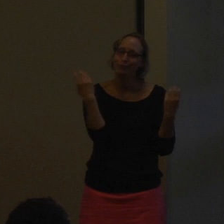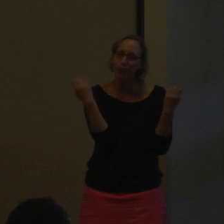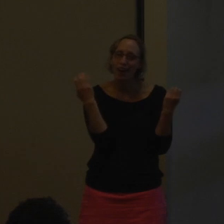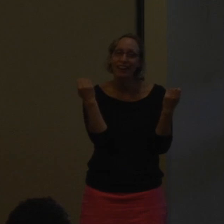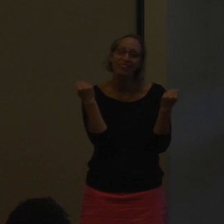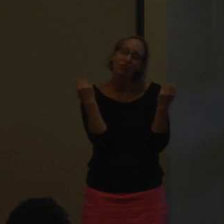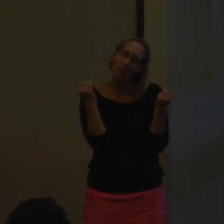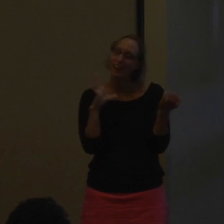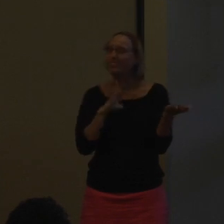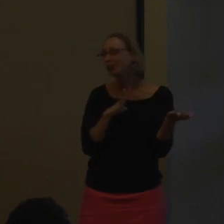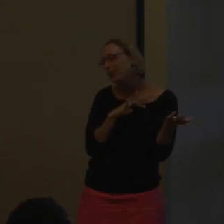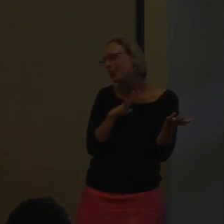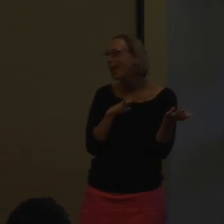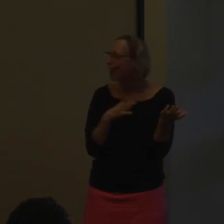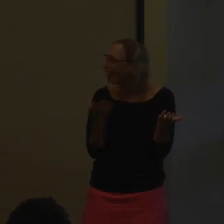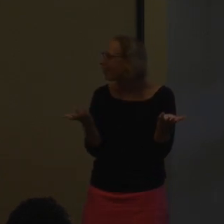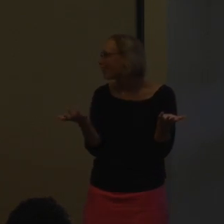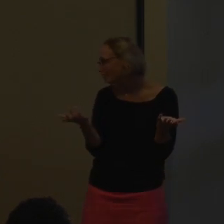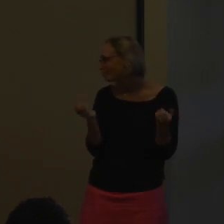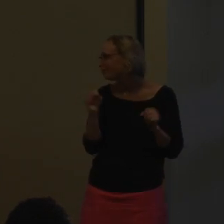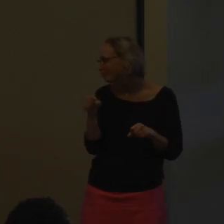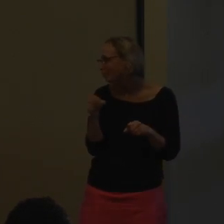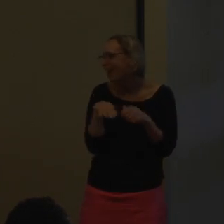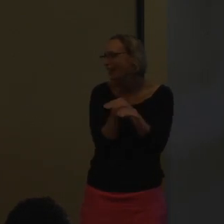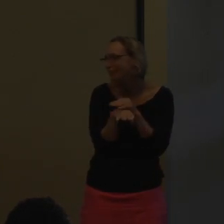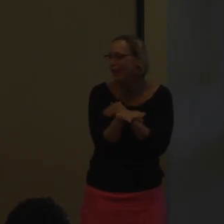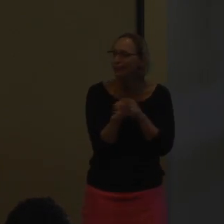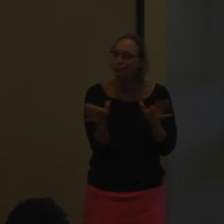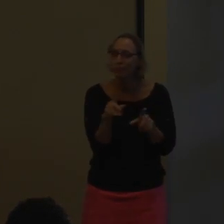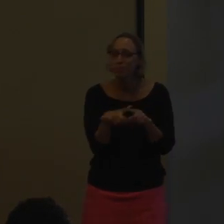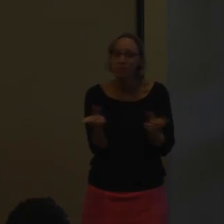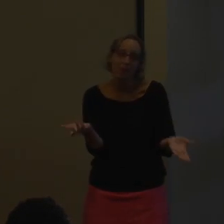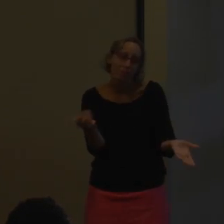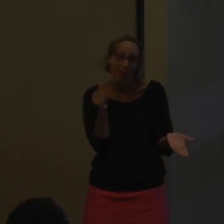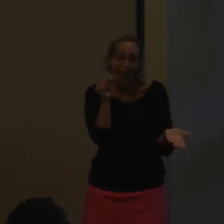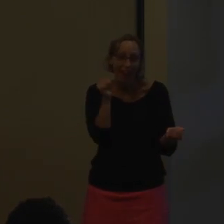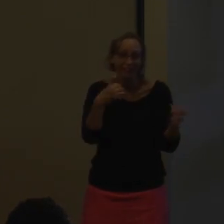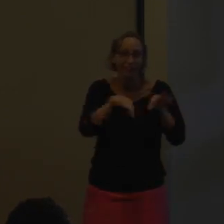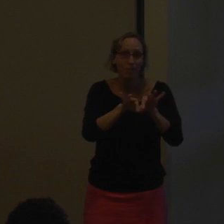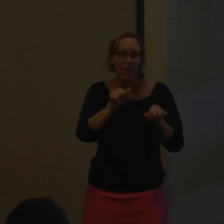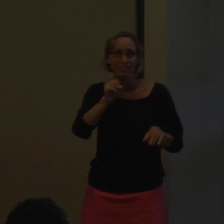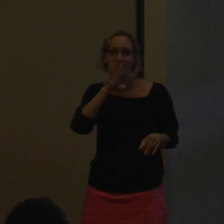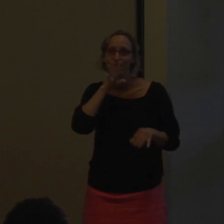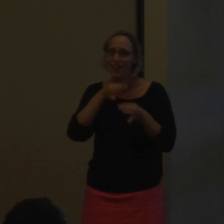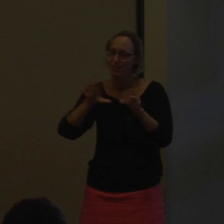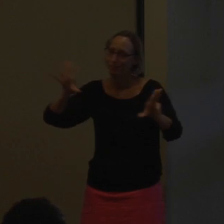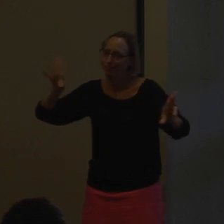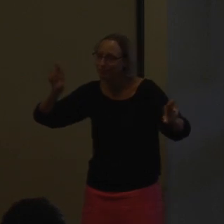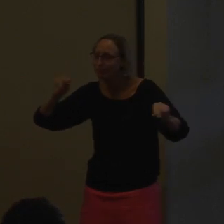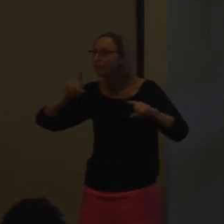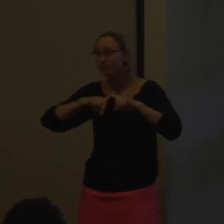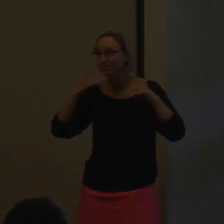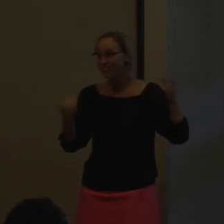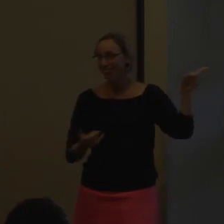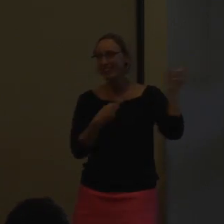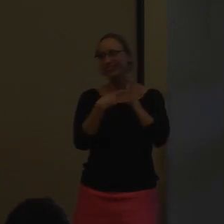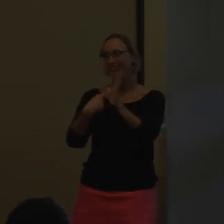importance. And visual language was, eh, it was cool. Yeah, it gave you access. But it wasn't as important as spoken